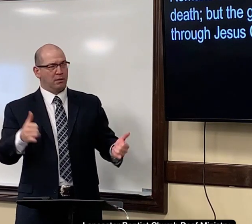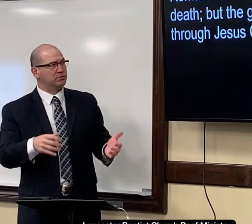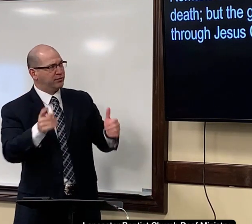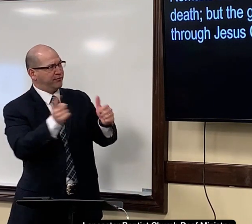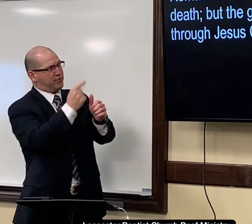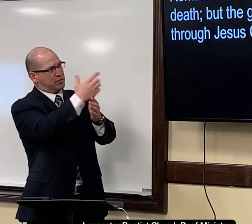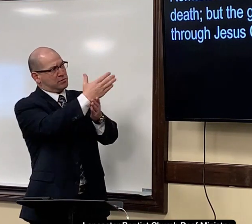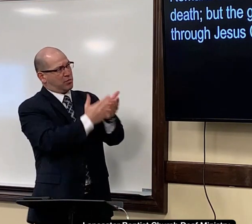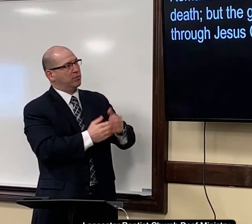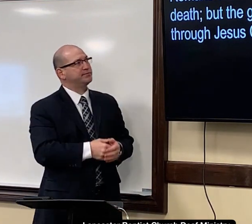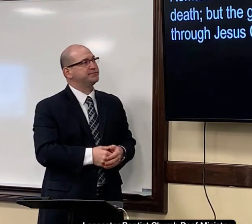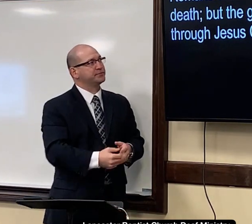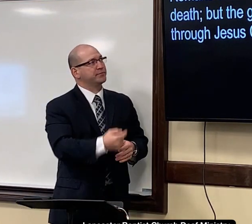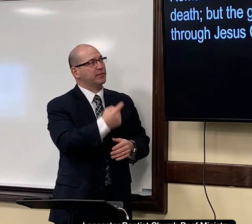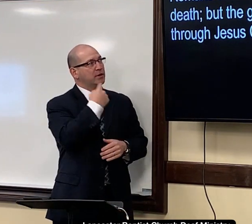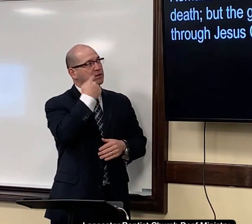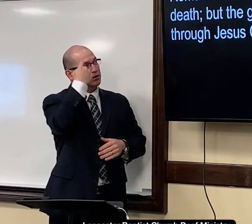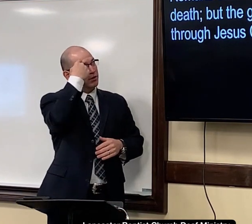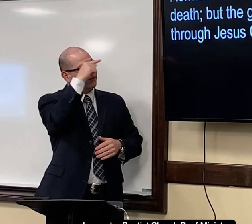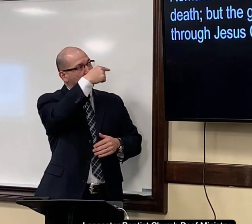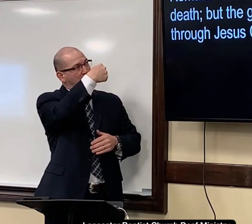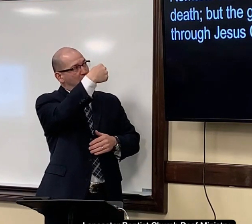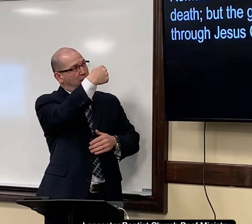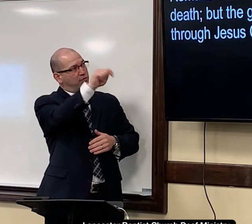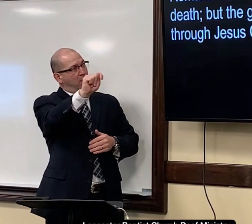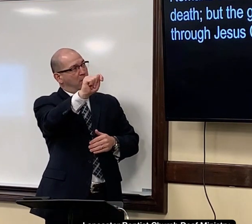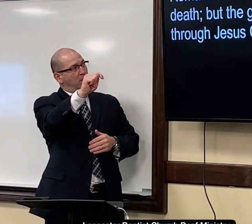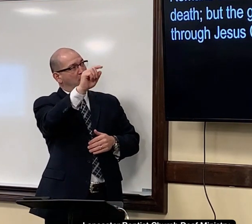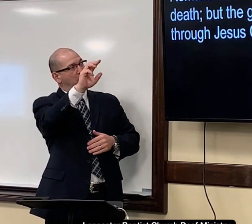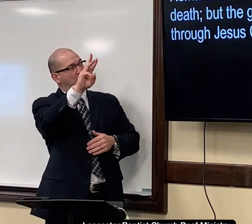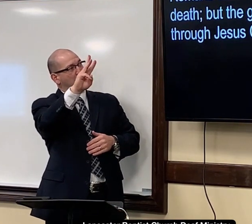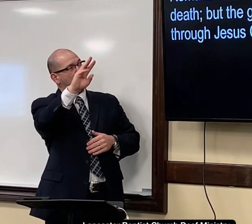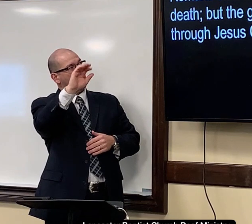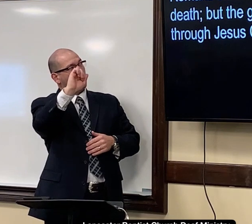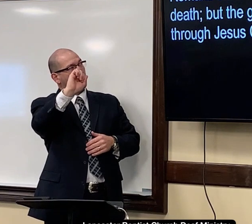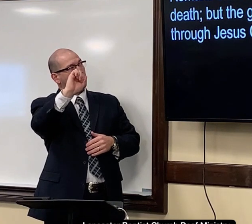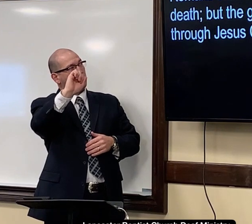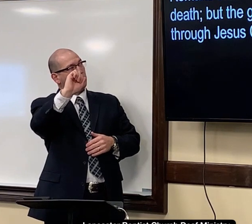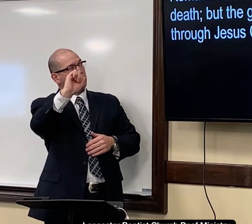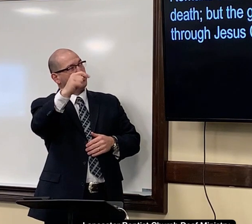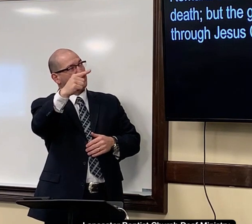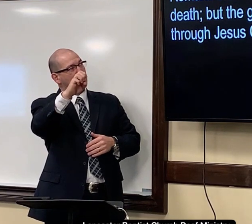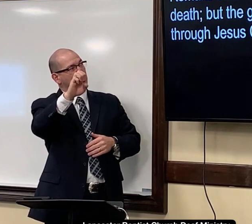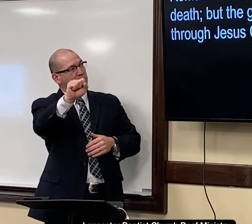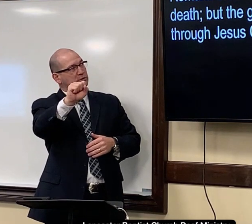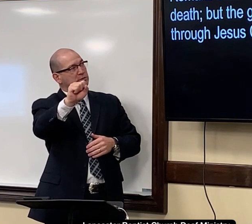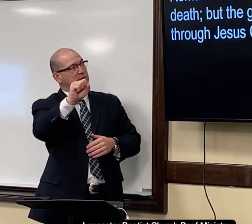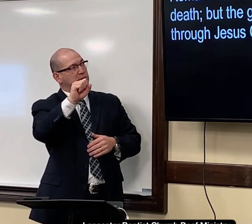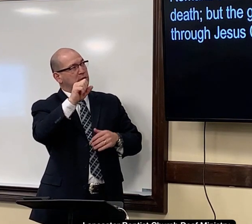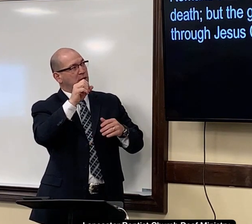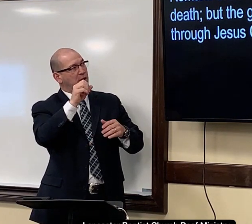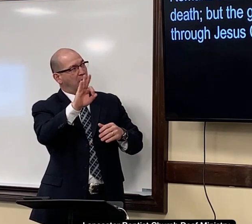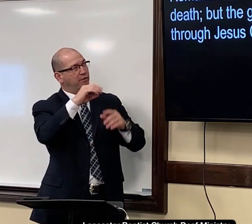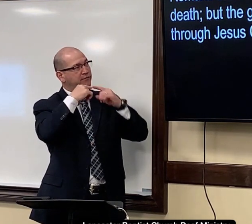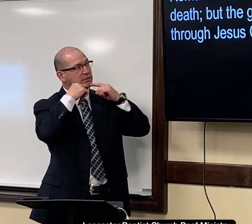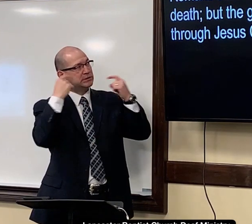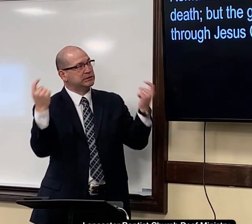Okay, so now, this first part, it says, For the wages of